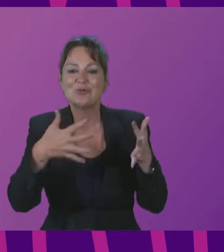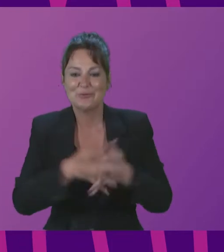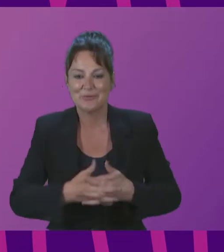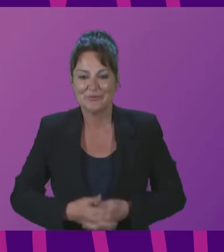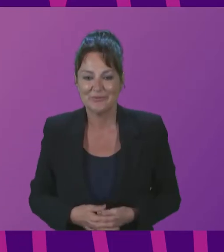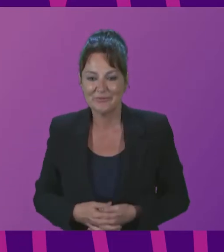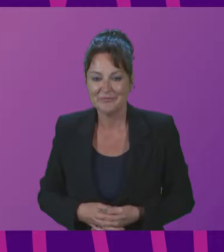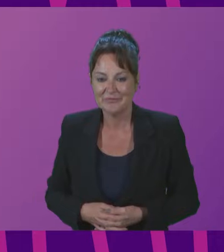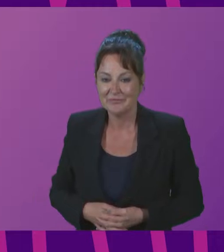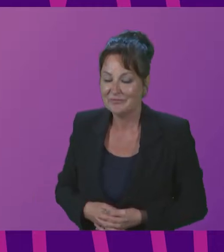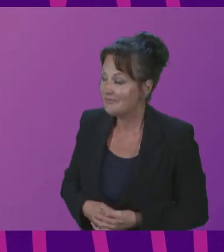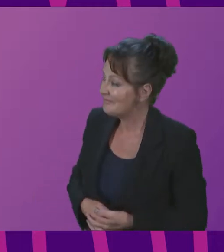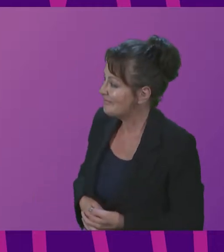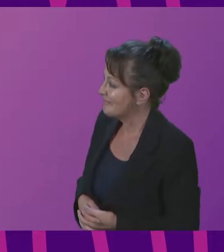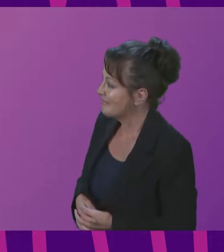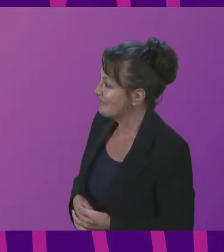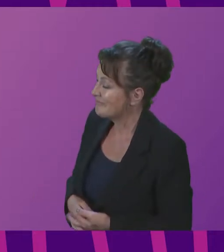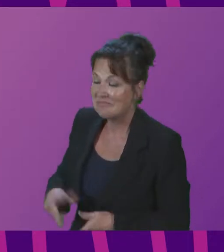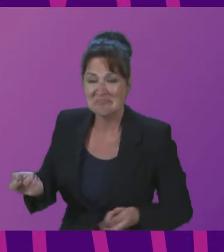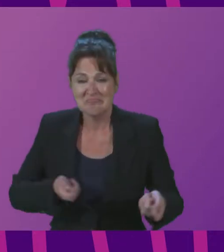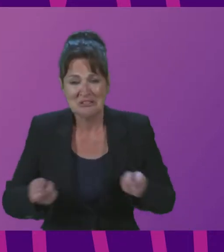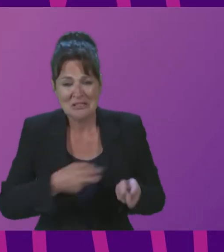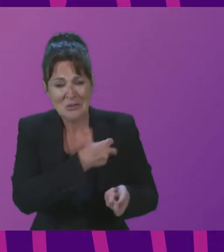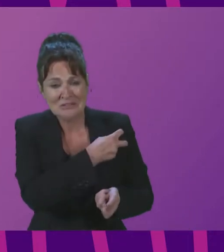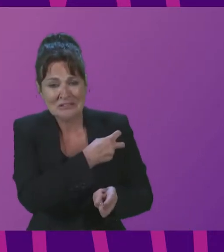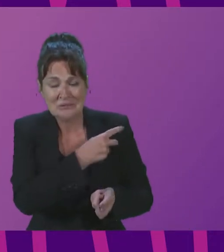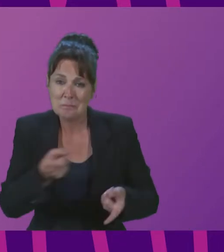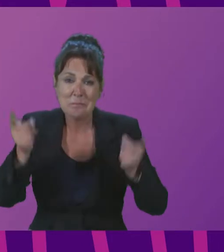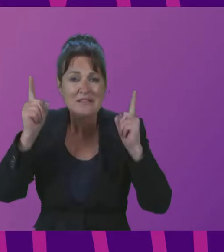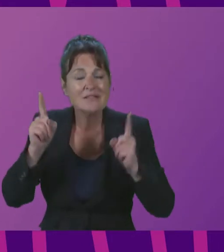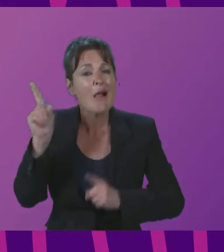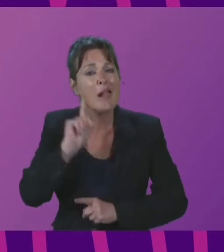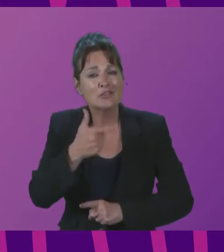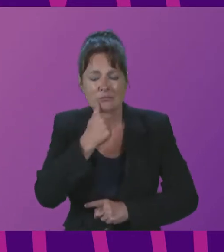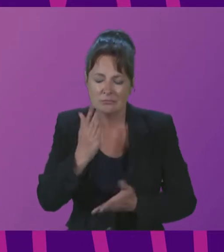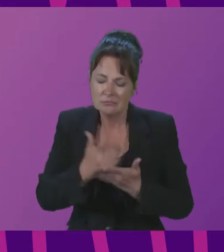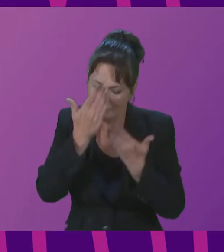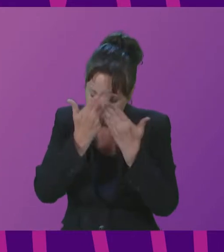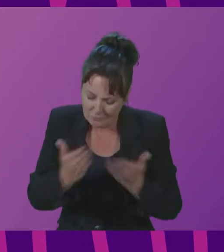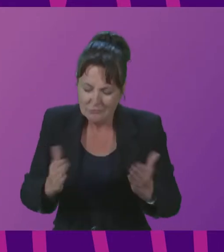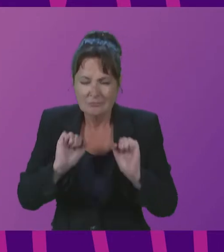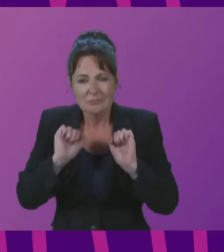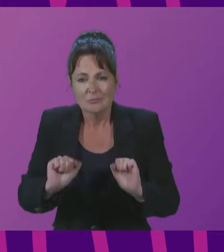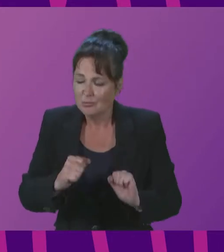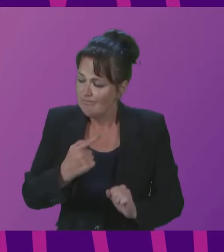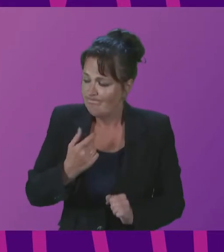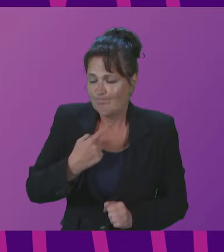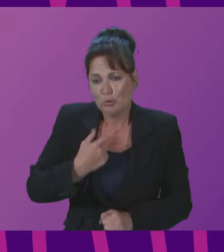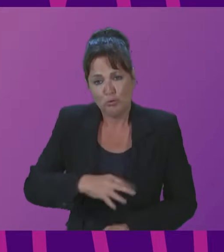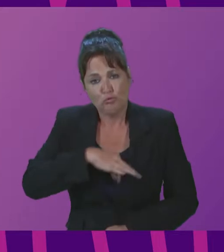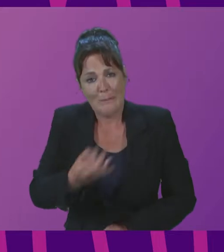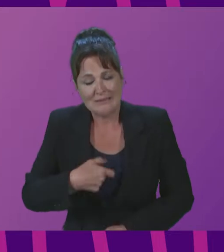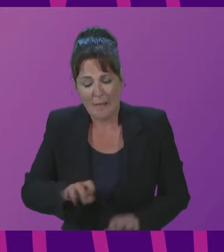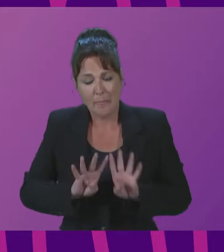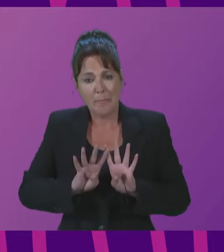Presenting Officer Ministers ladies and gentlemen it's a privilege for me to speak on behalf of trustees of the Edinburgh